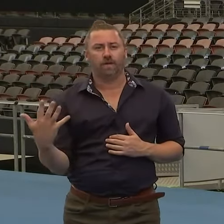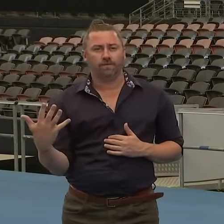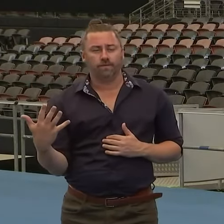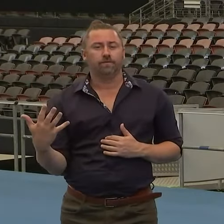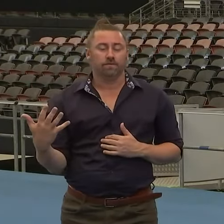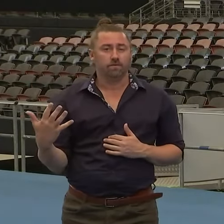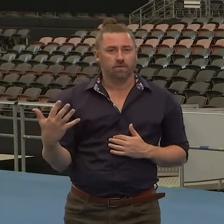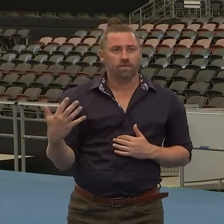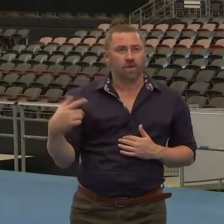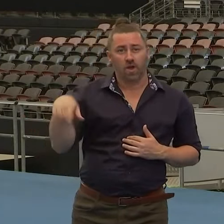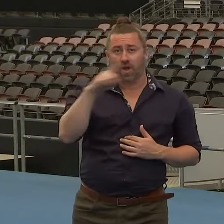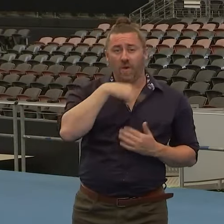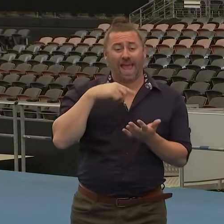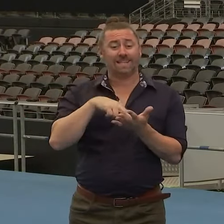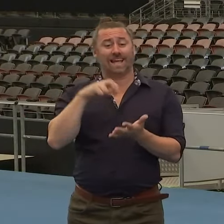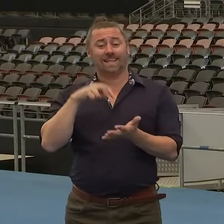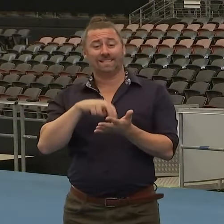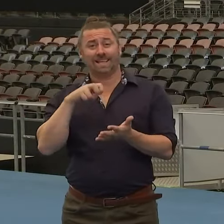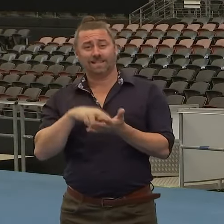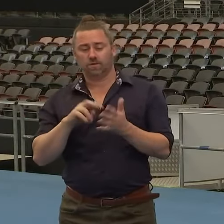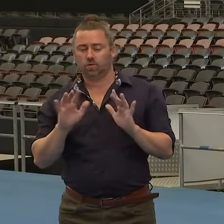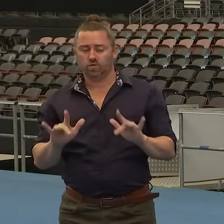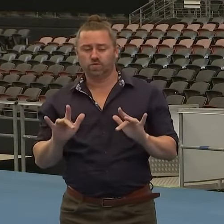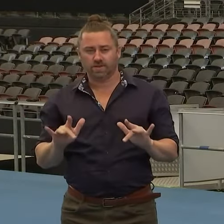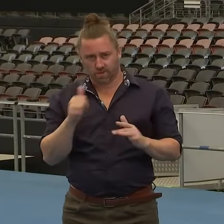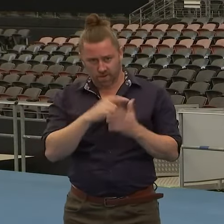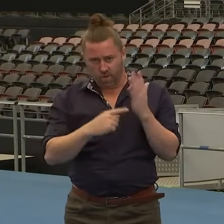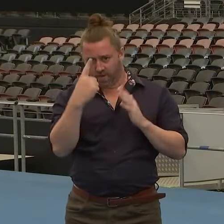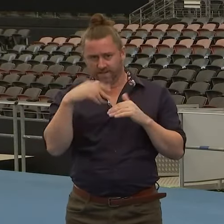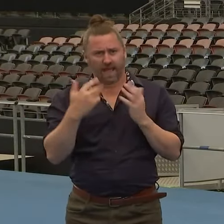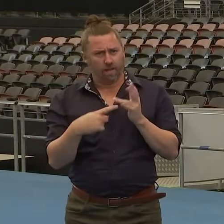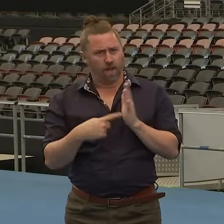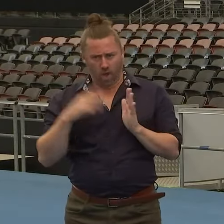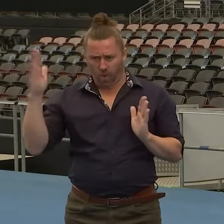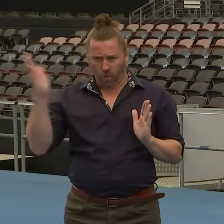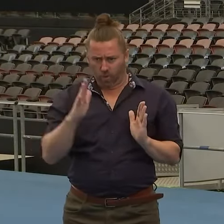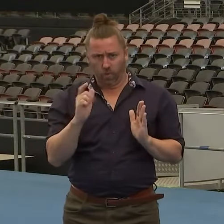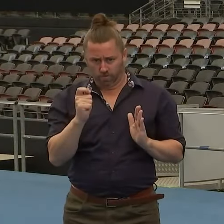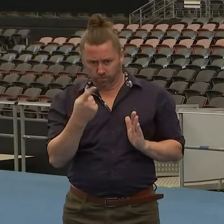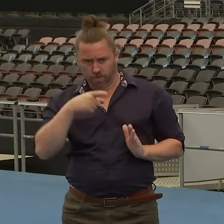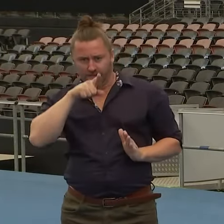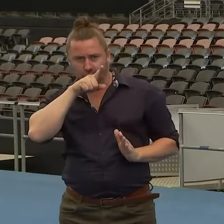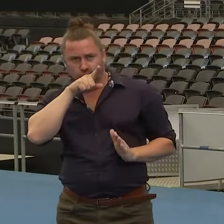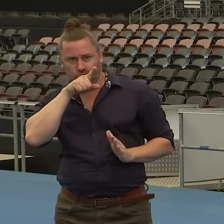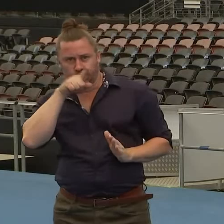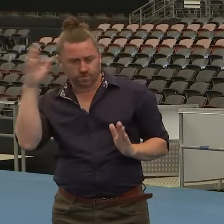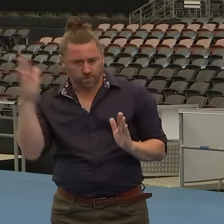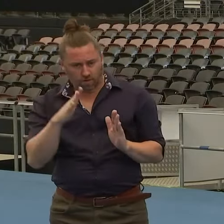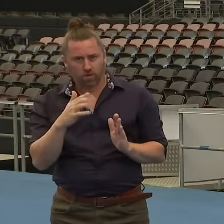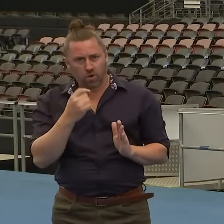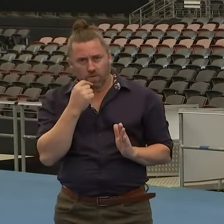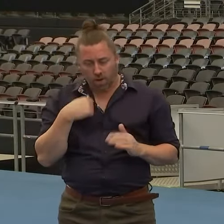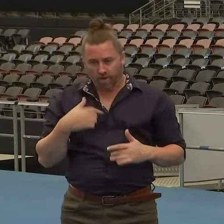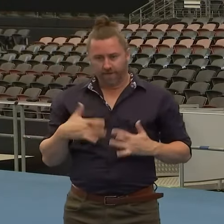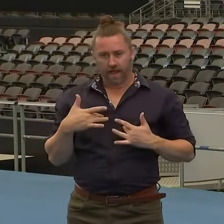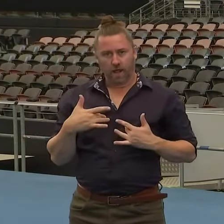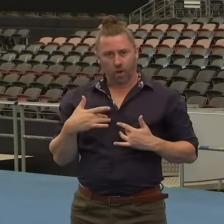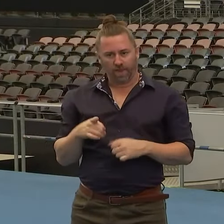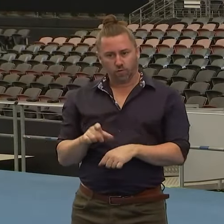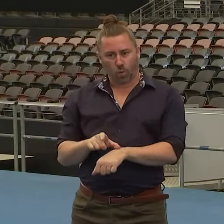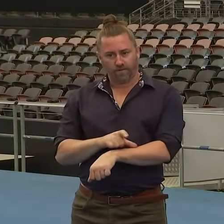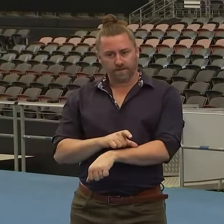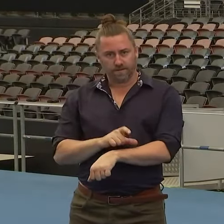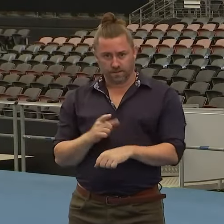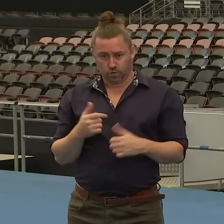be paying too much attention to a single day, but that is a very substantial decline. So, it's hard not to feel that that is a real